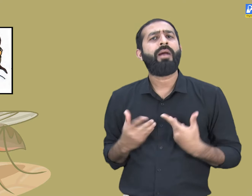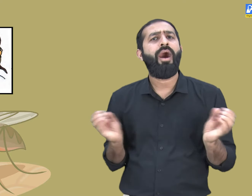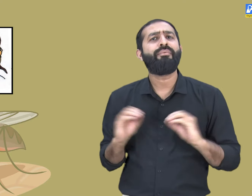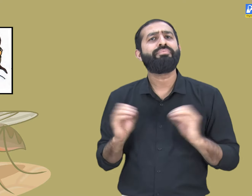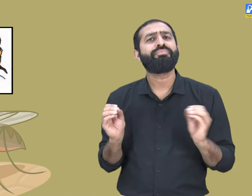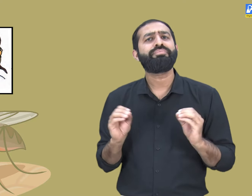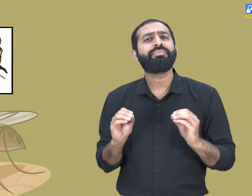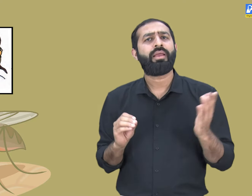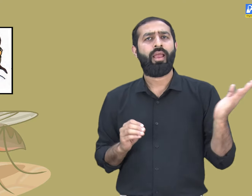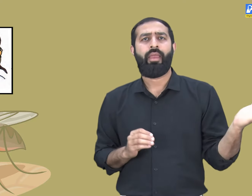get malaria.